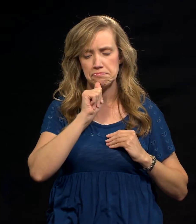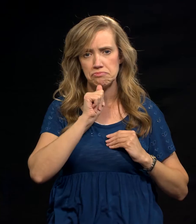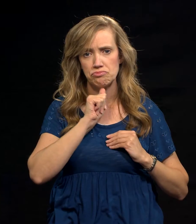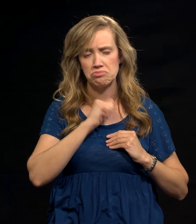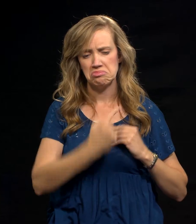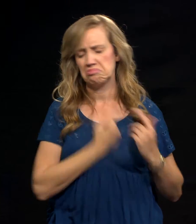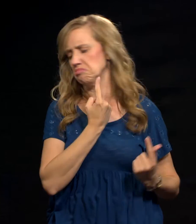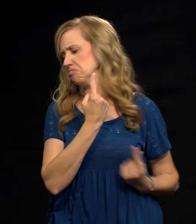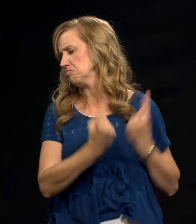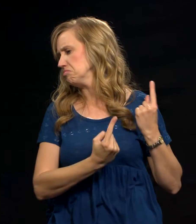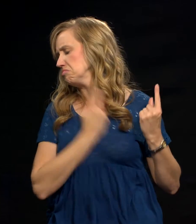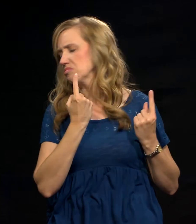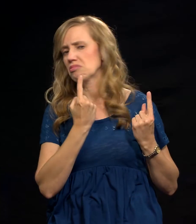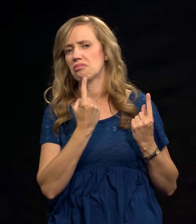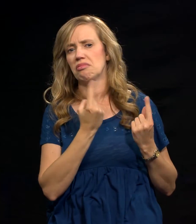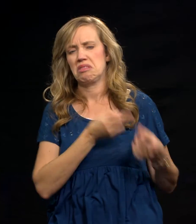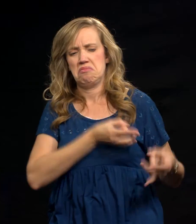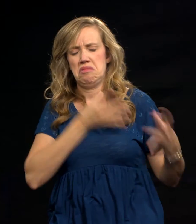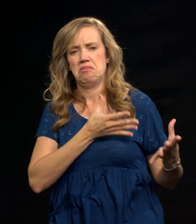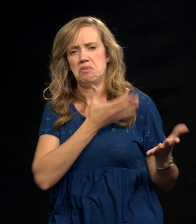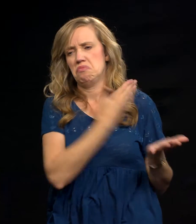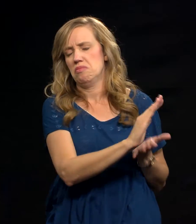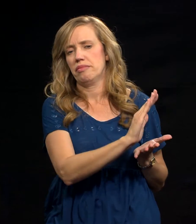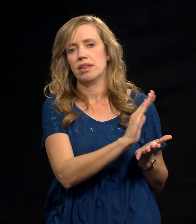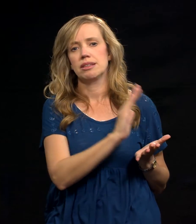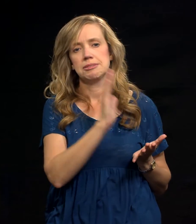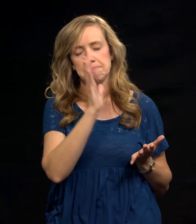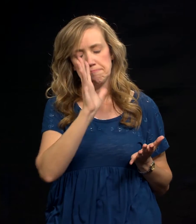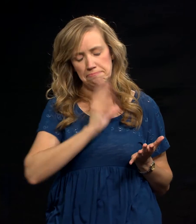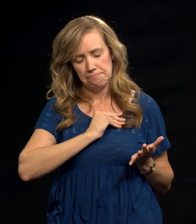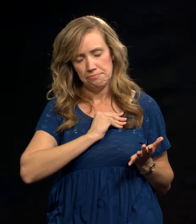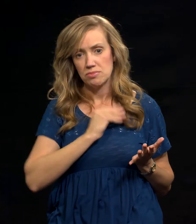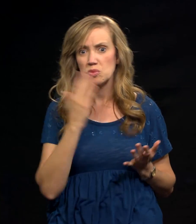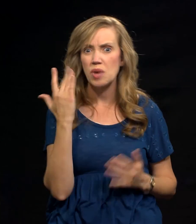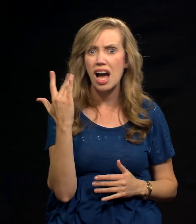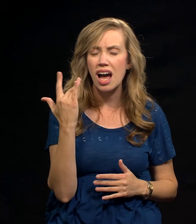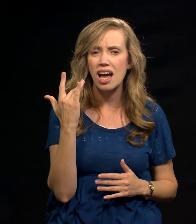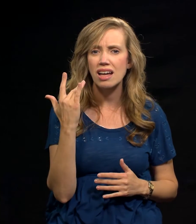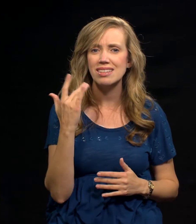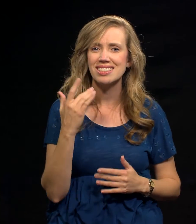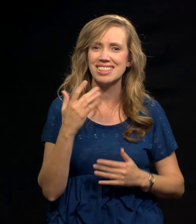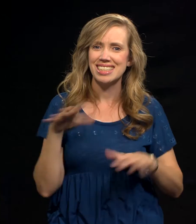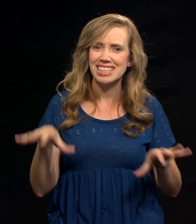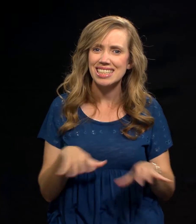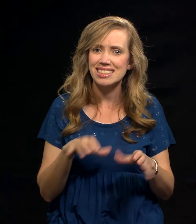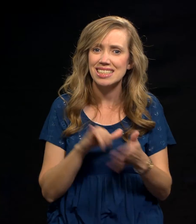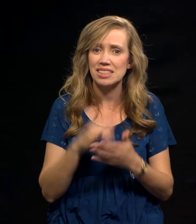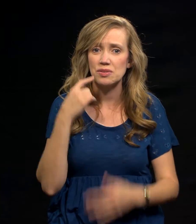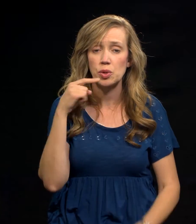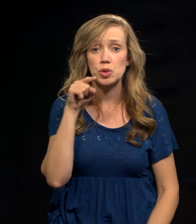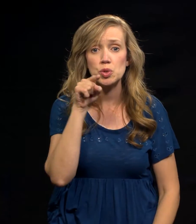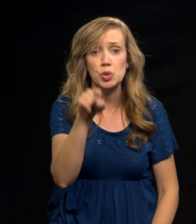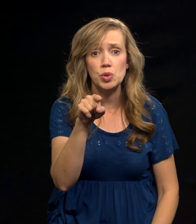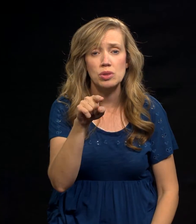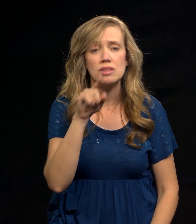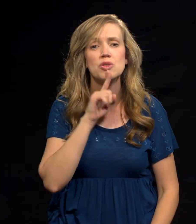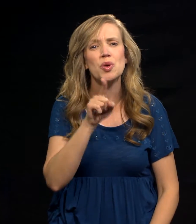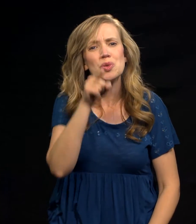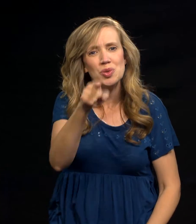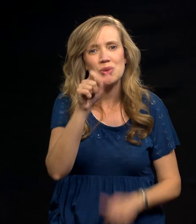and malice and lies and rejection. And why? He did it for you, so that you could live forever.